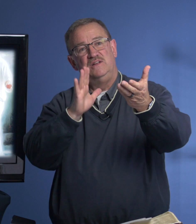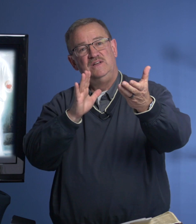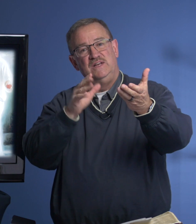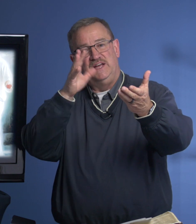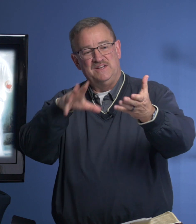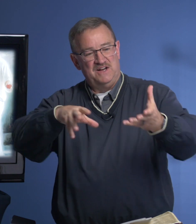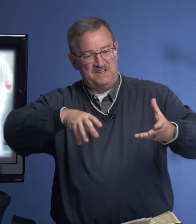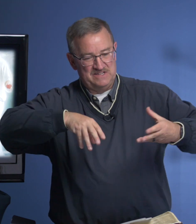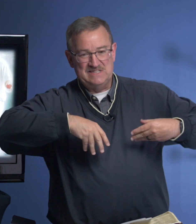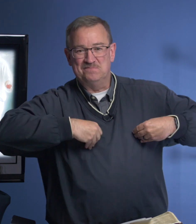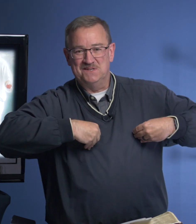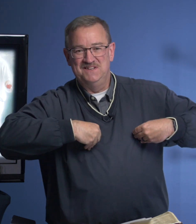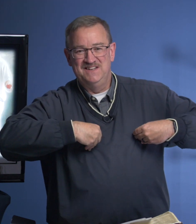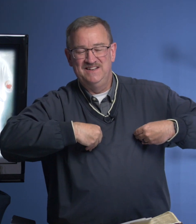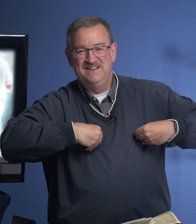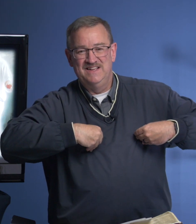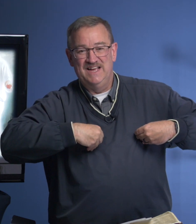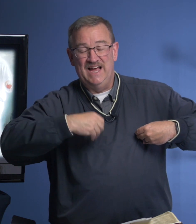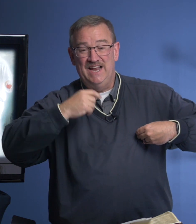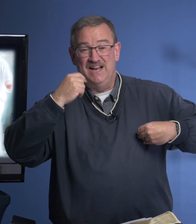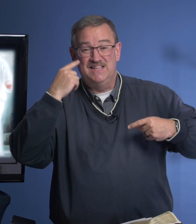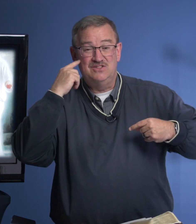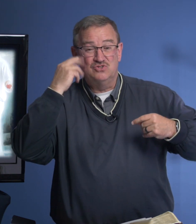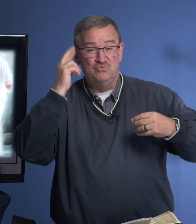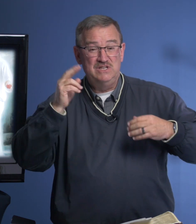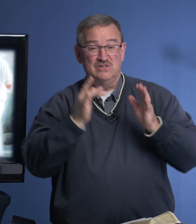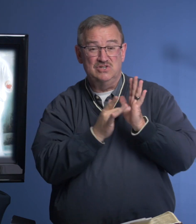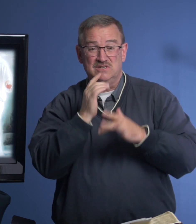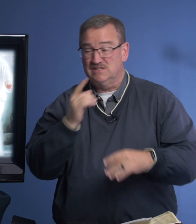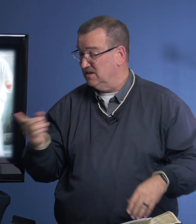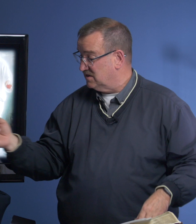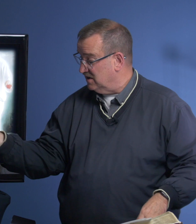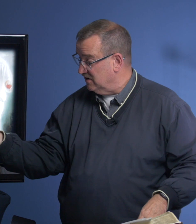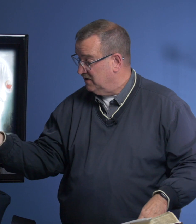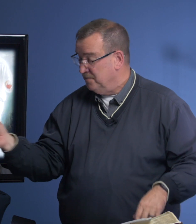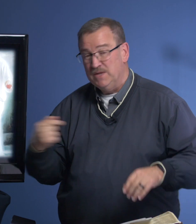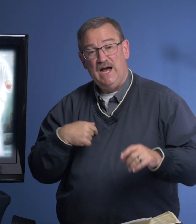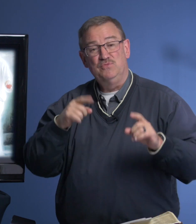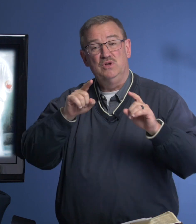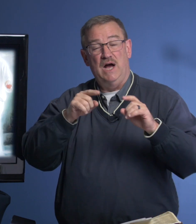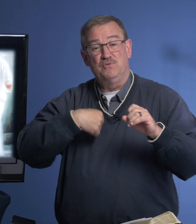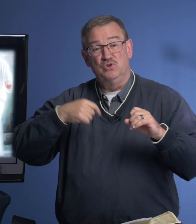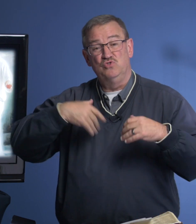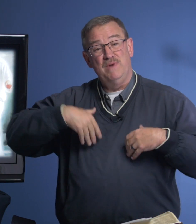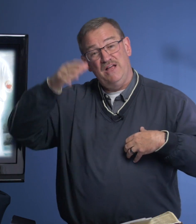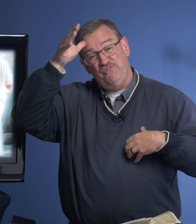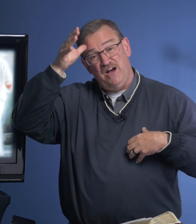and God accepted it. And I think there's a reason Jesus says here, I'm going to my father